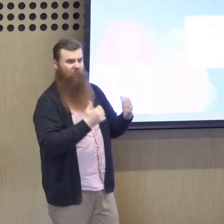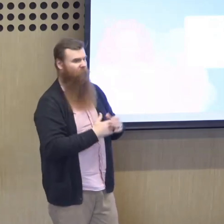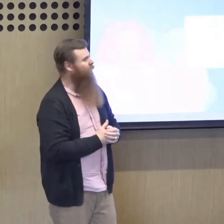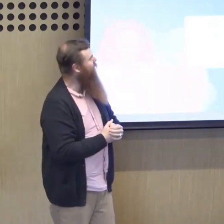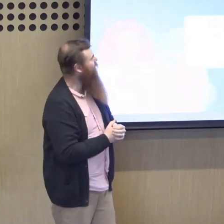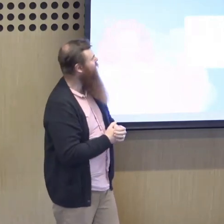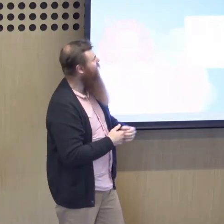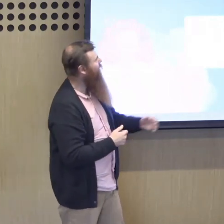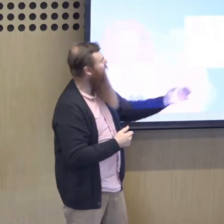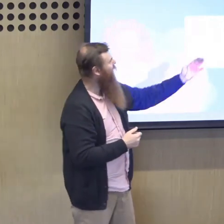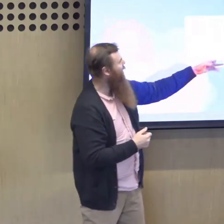bullied because you're deaf.